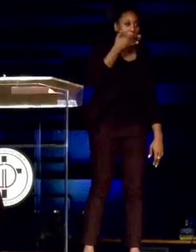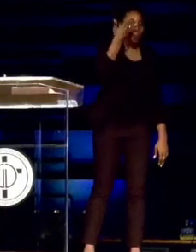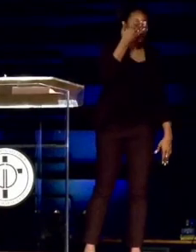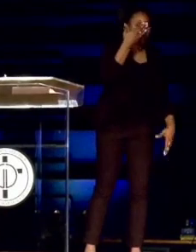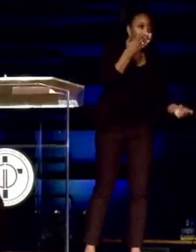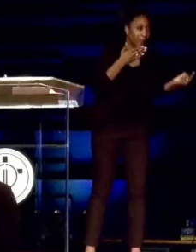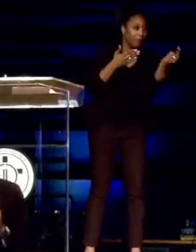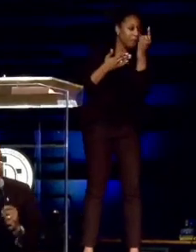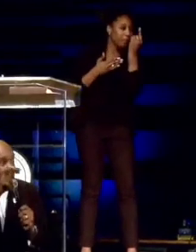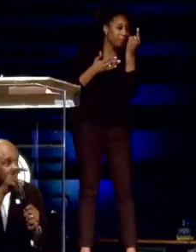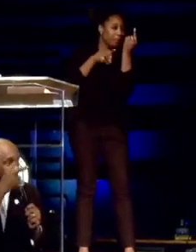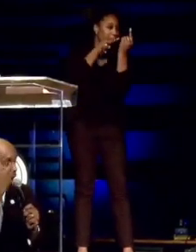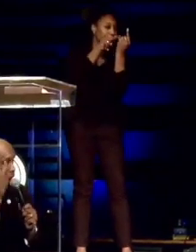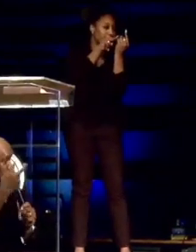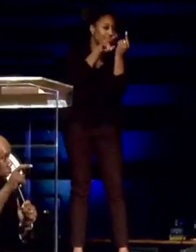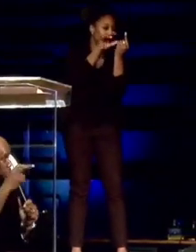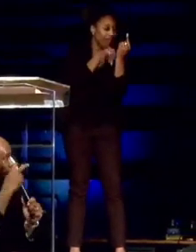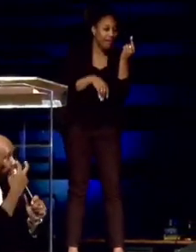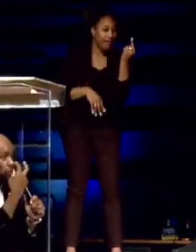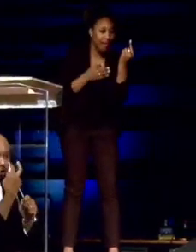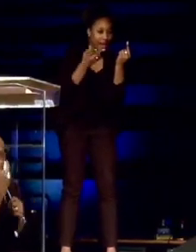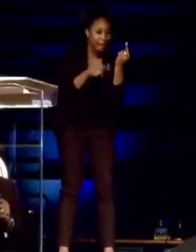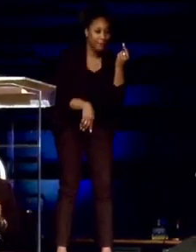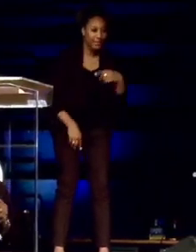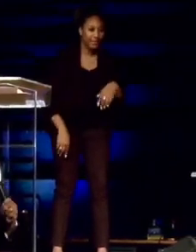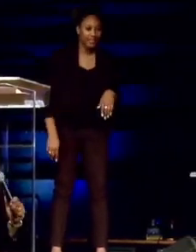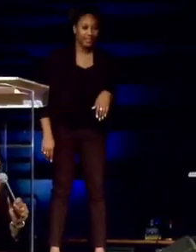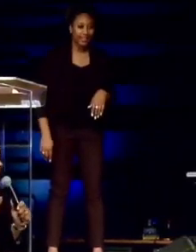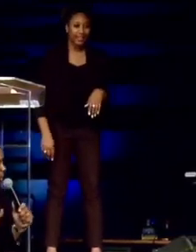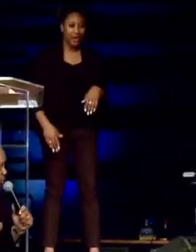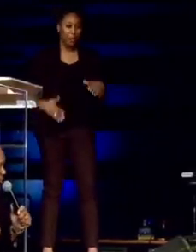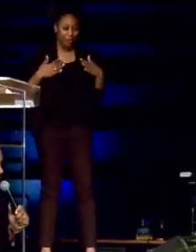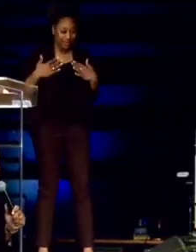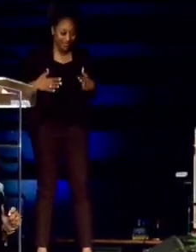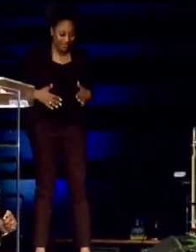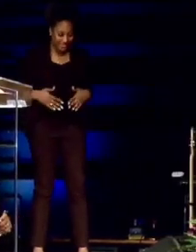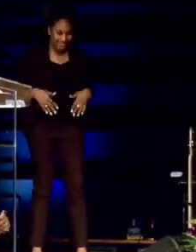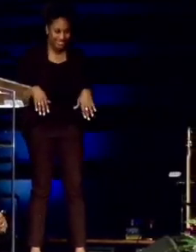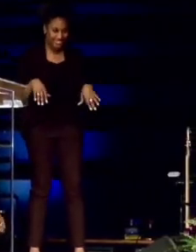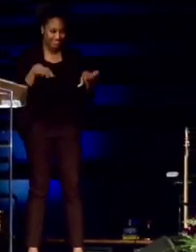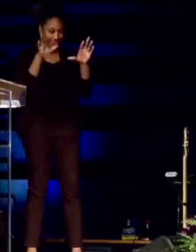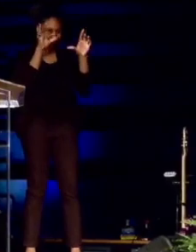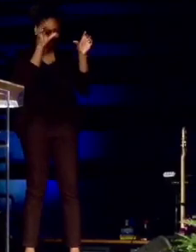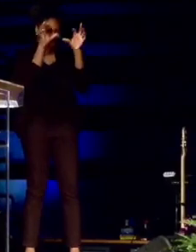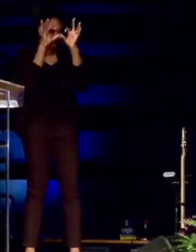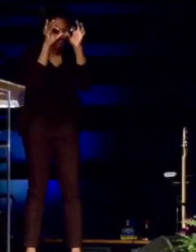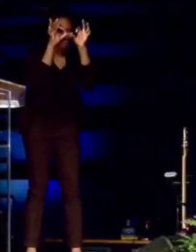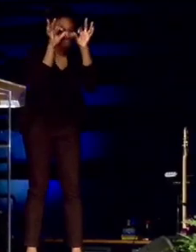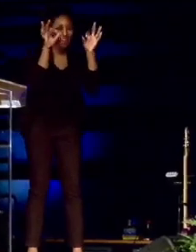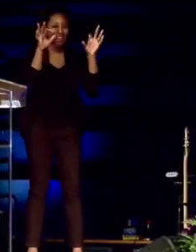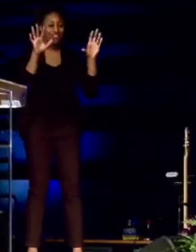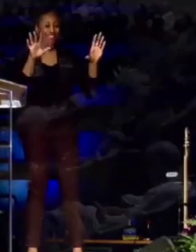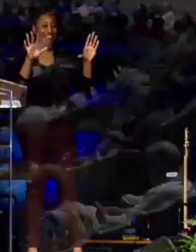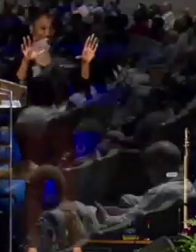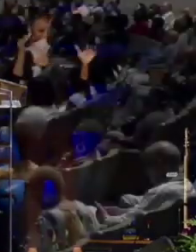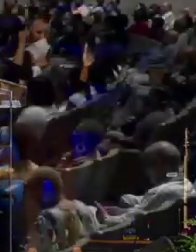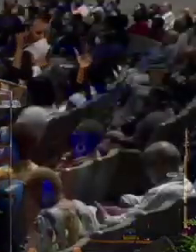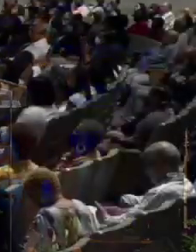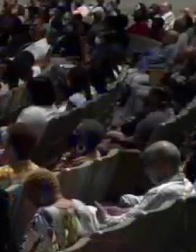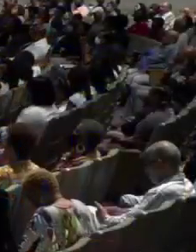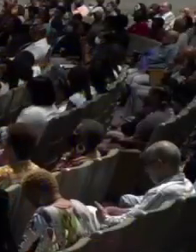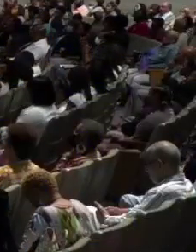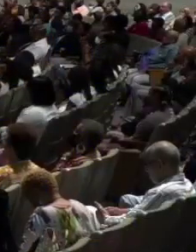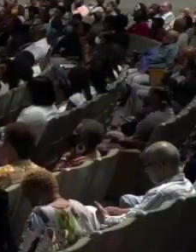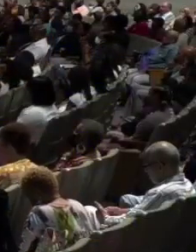That's where you would come eyeball to eyeball with his bifocals. Y'all ain't in the 80s with me.